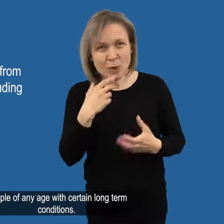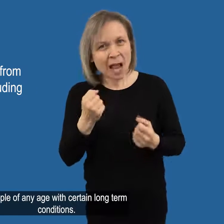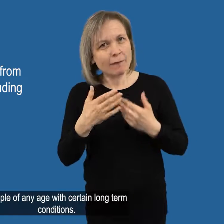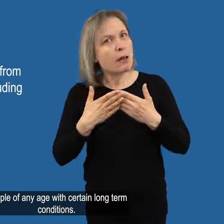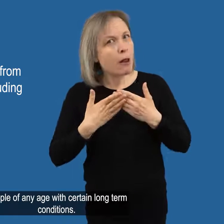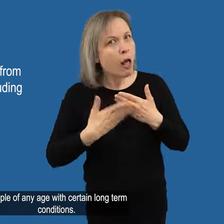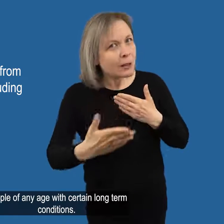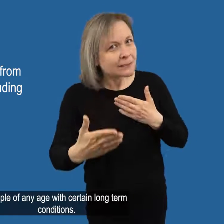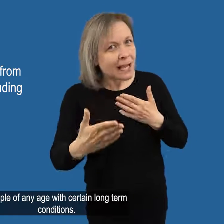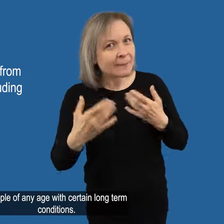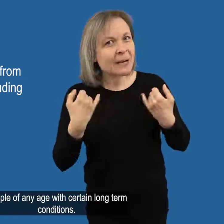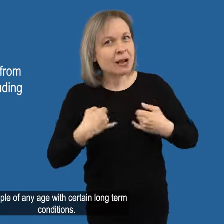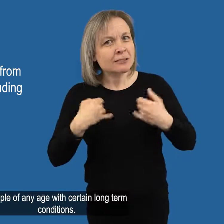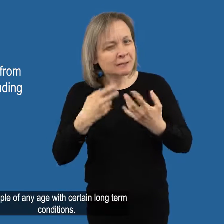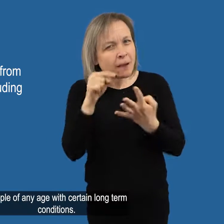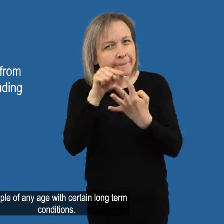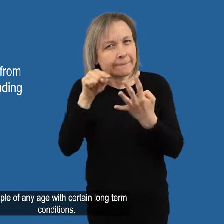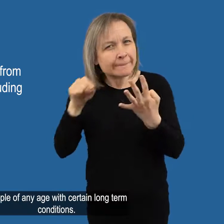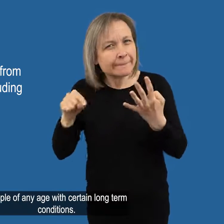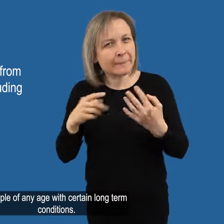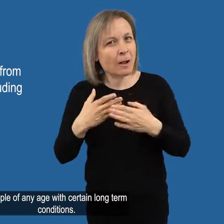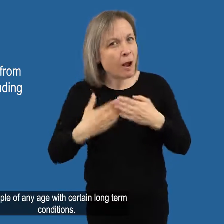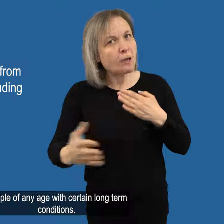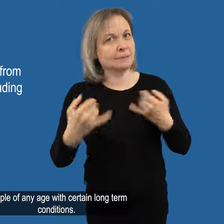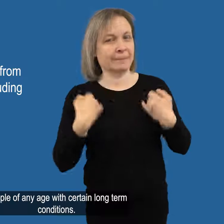People of any age with certain long-term conditions